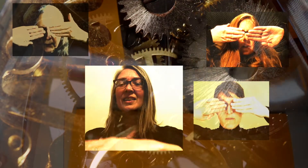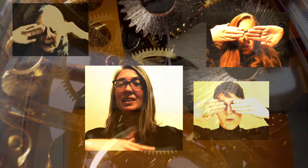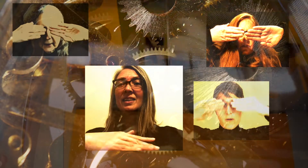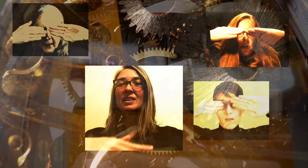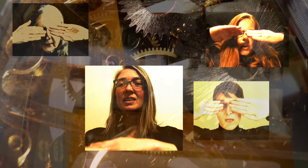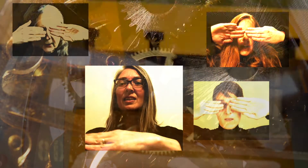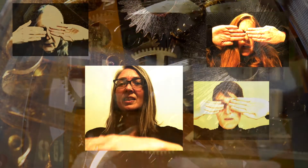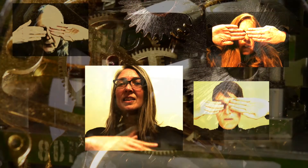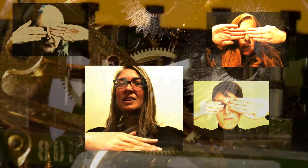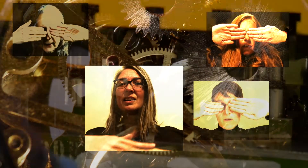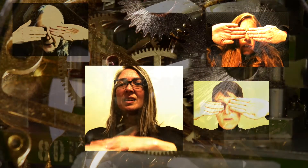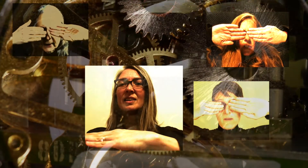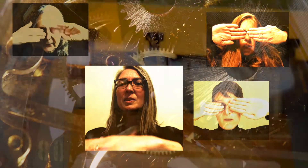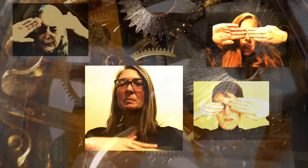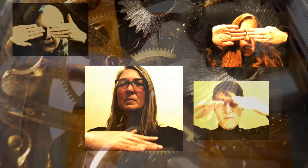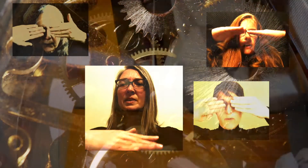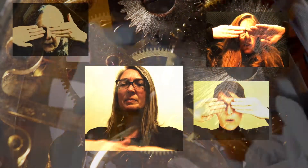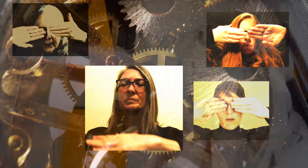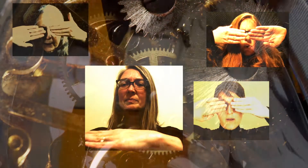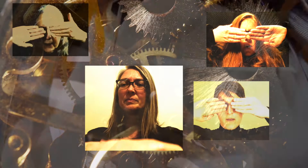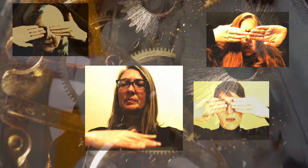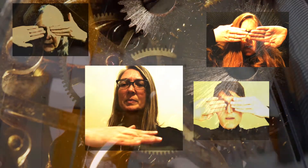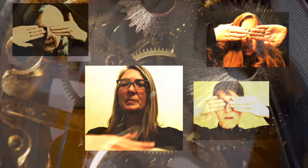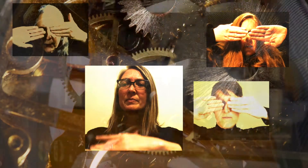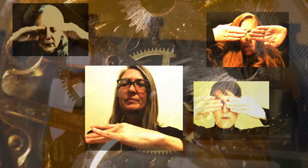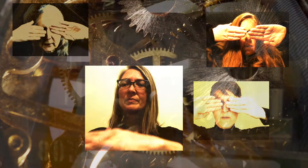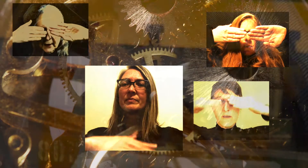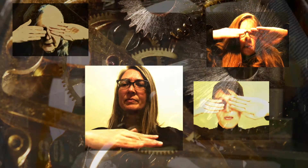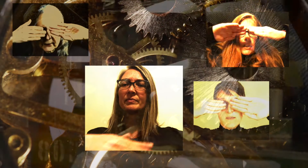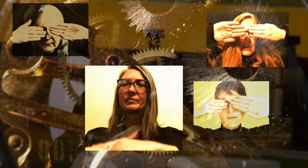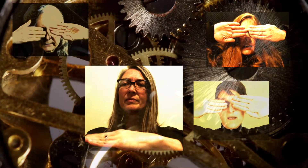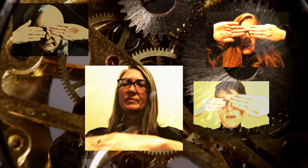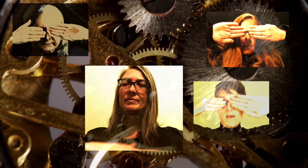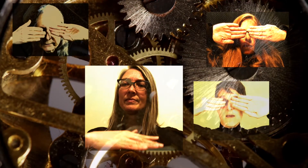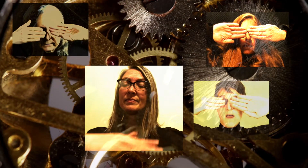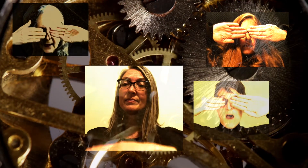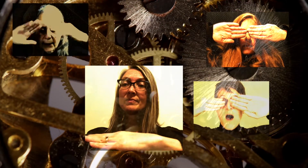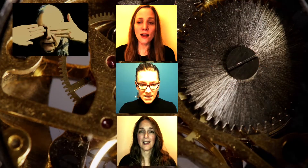fullness, I am a part of the machine.